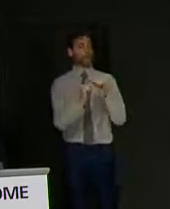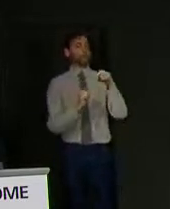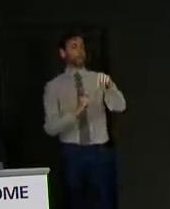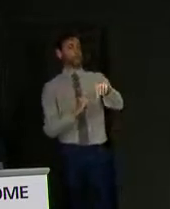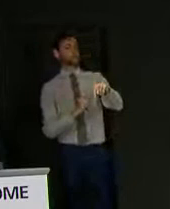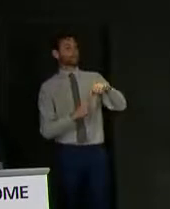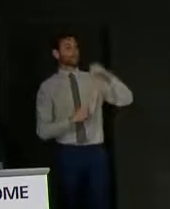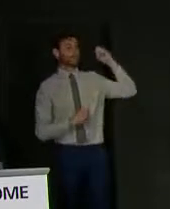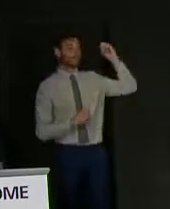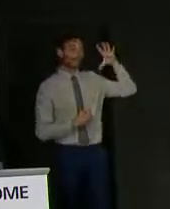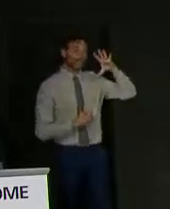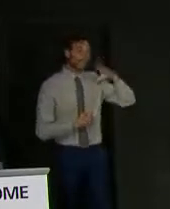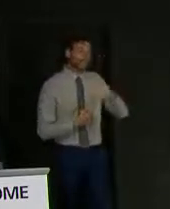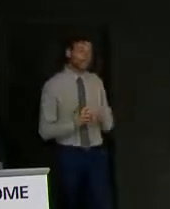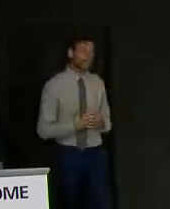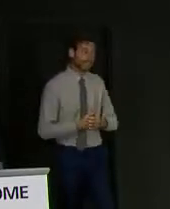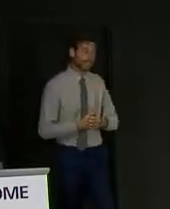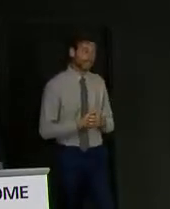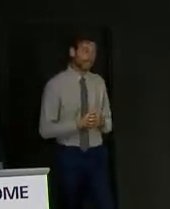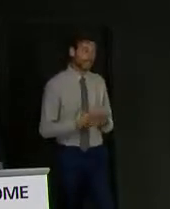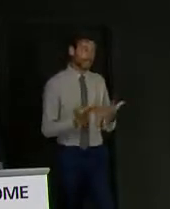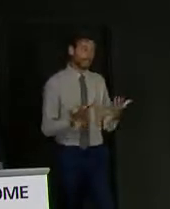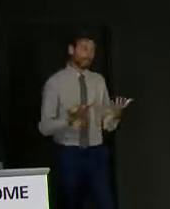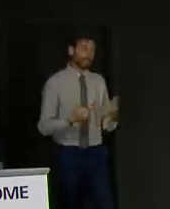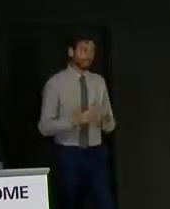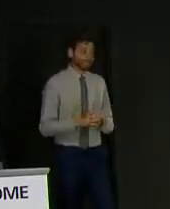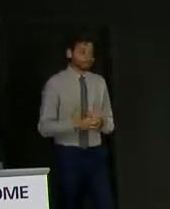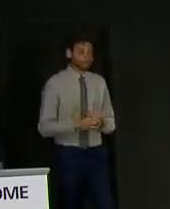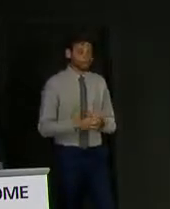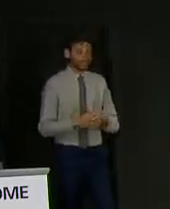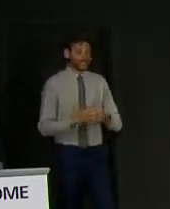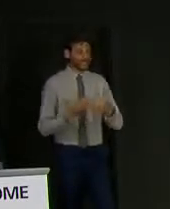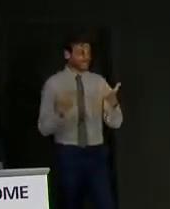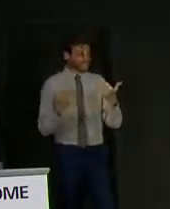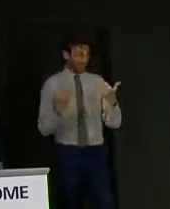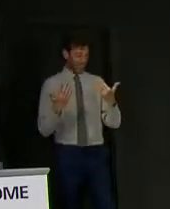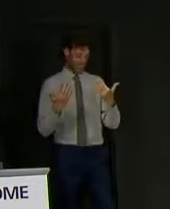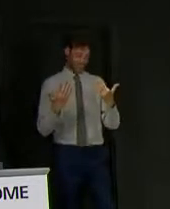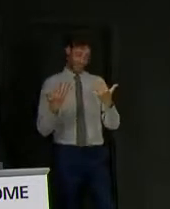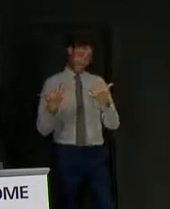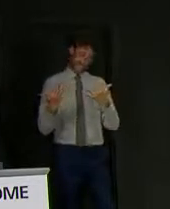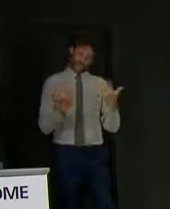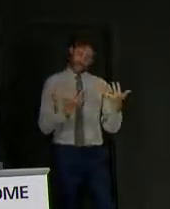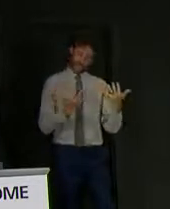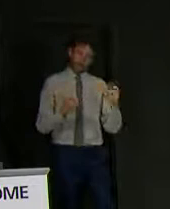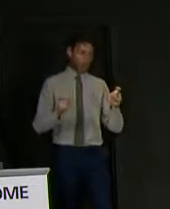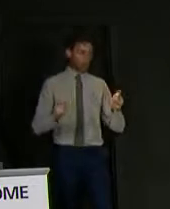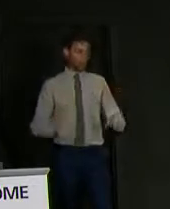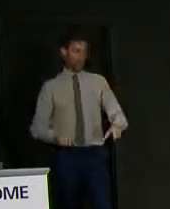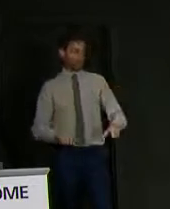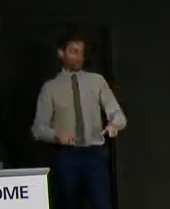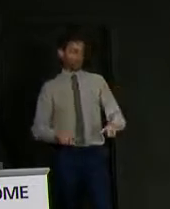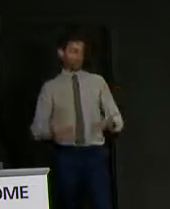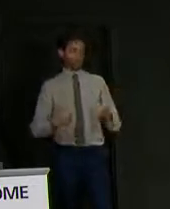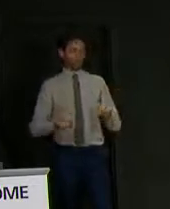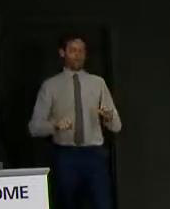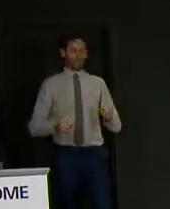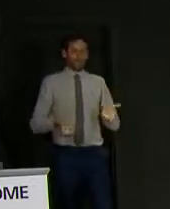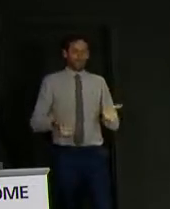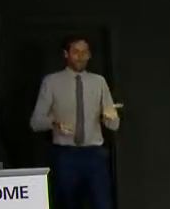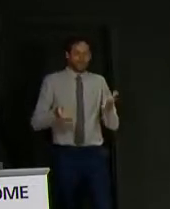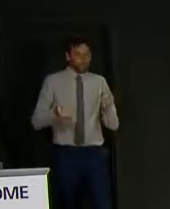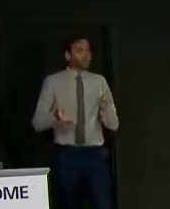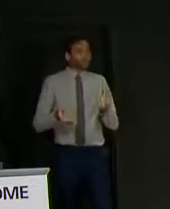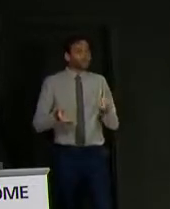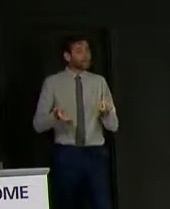The sun is shining and after something like nine, ten weeks lockdown restrictions are starting to ease.